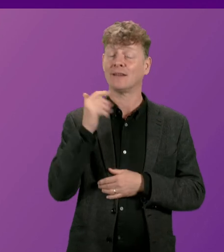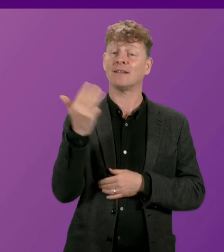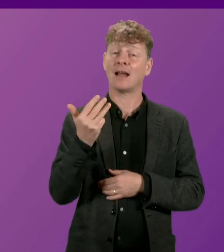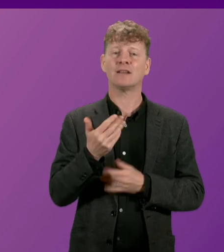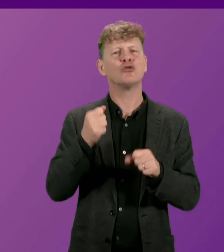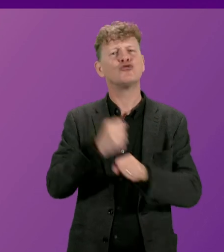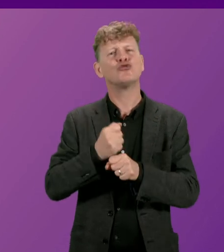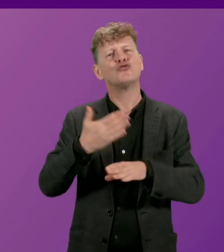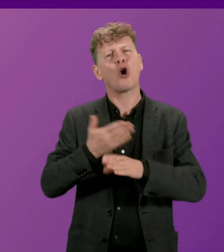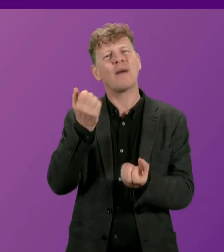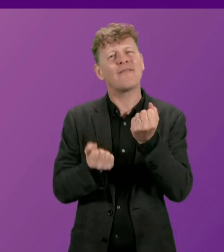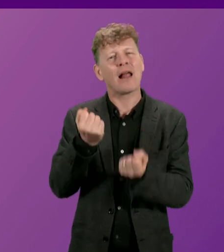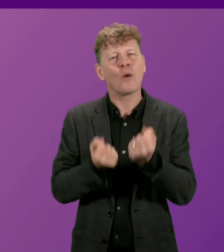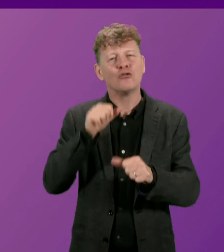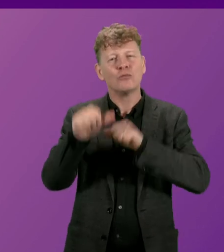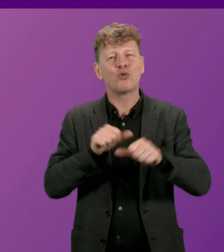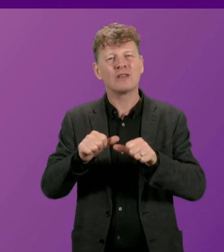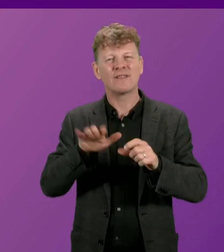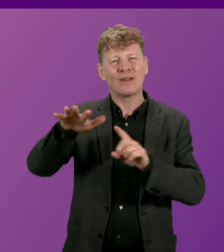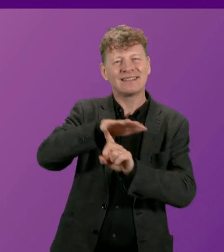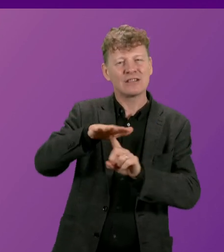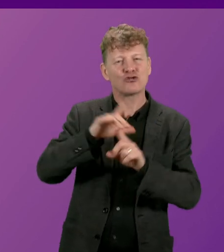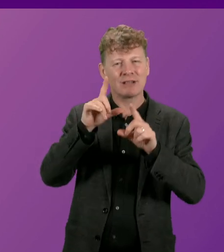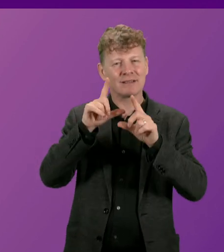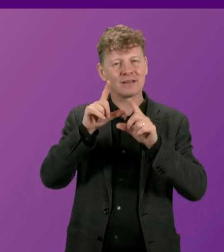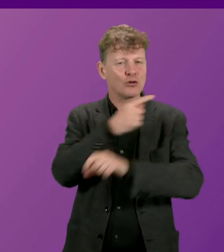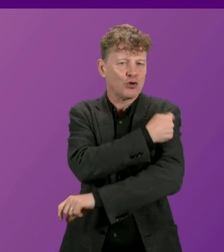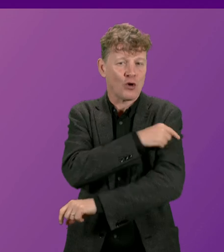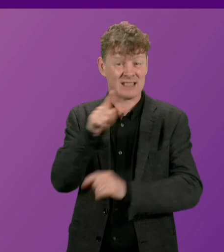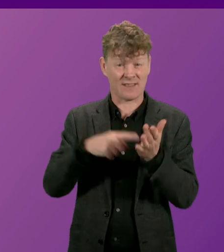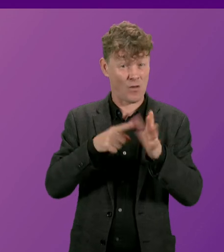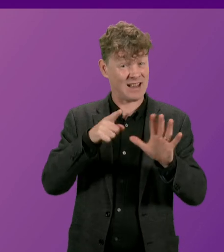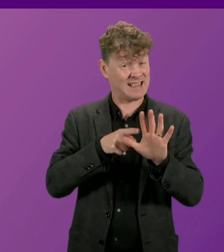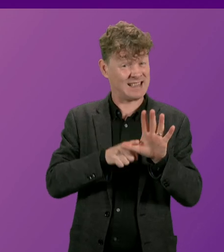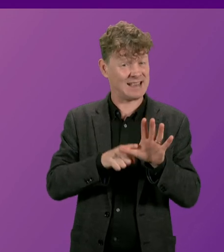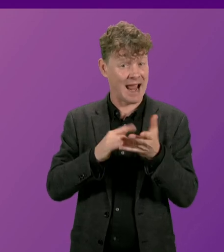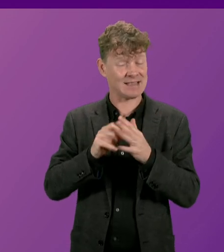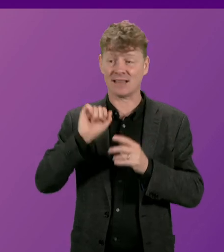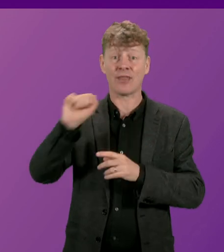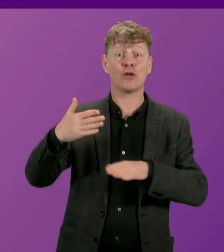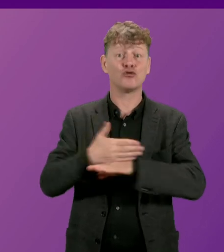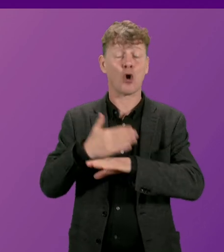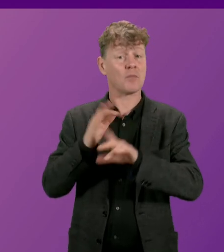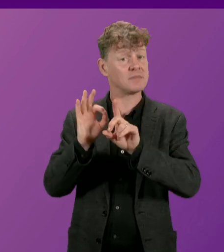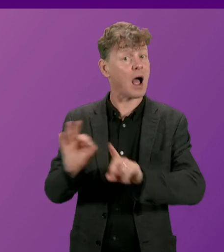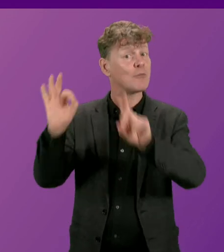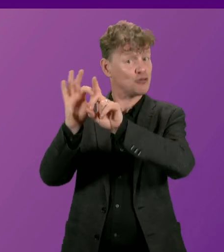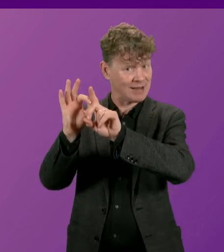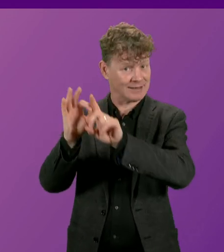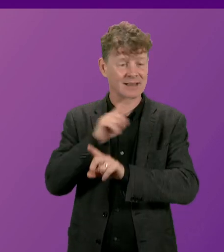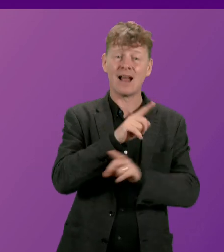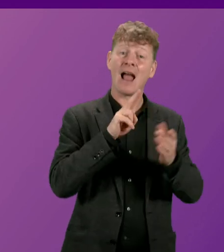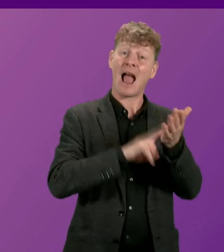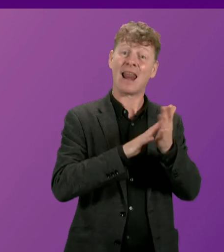process for district nurses working for NHS Tayside resulted in their jobs being upgraded. NHS Tayside have thus far